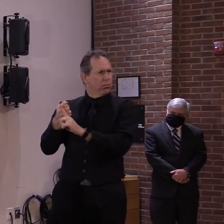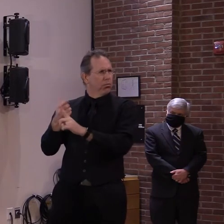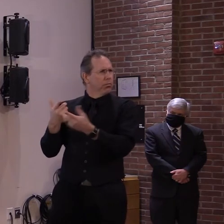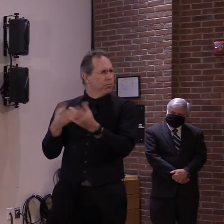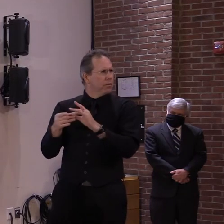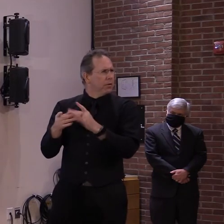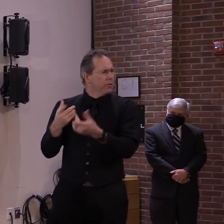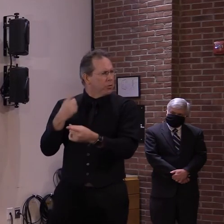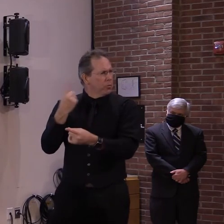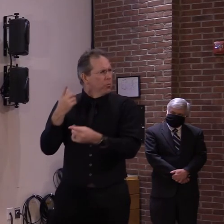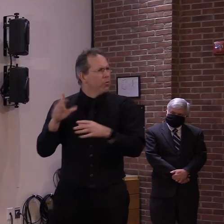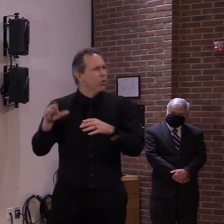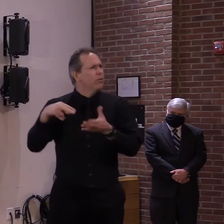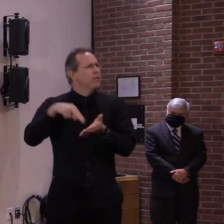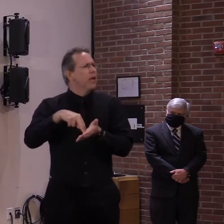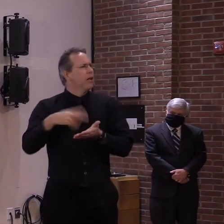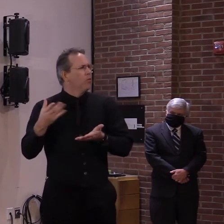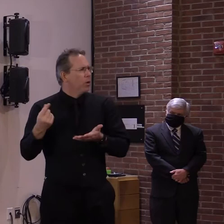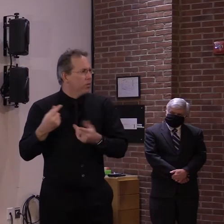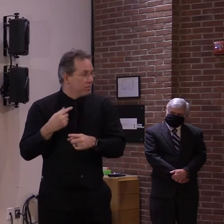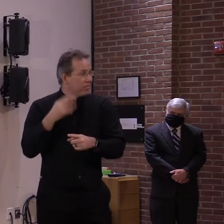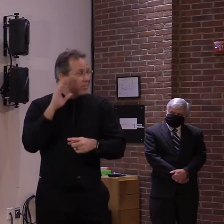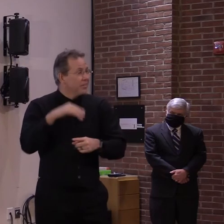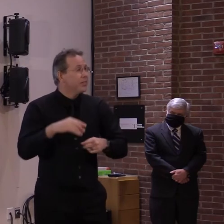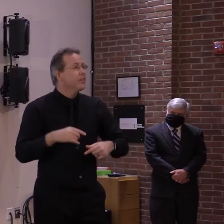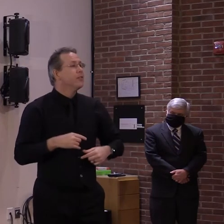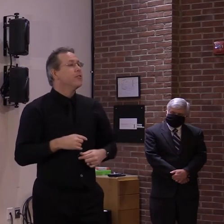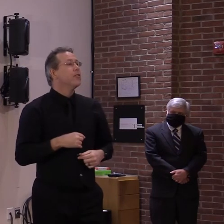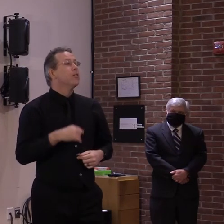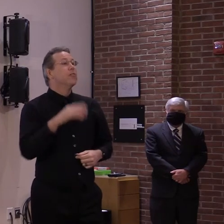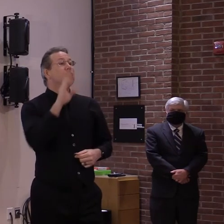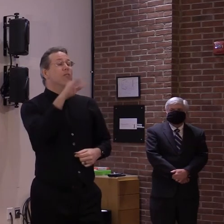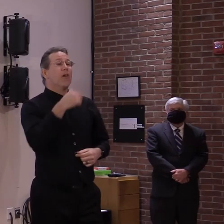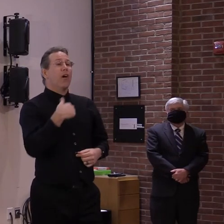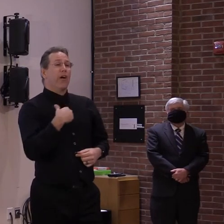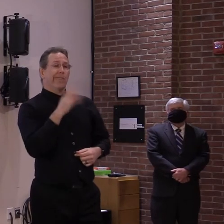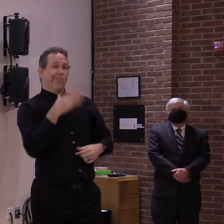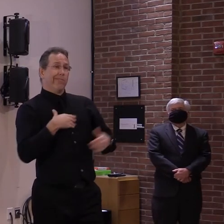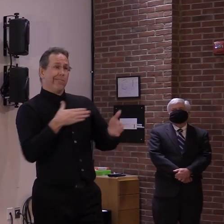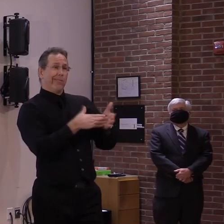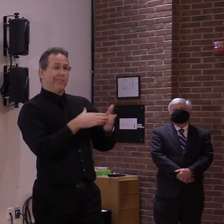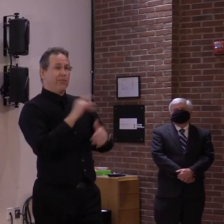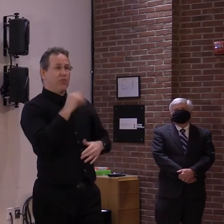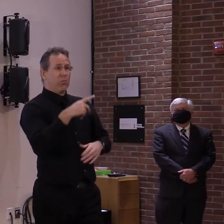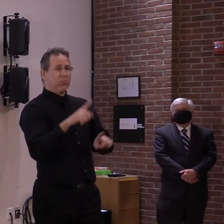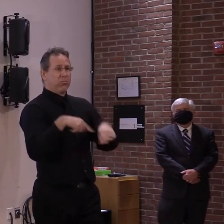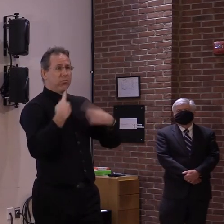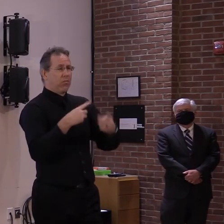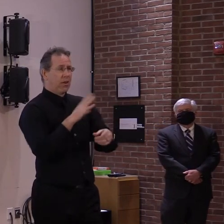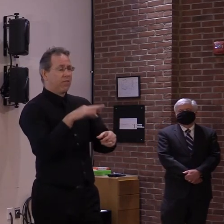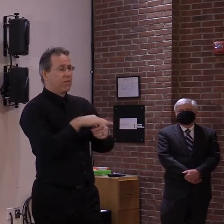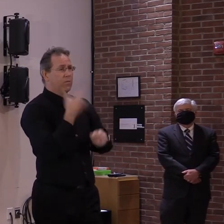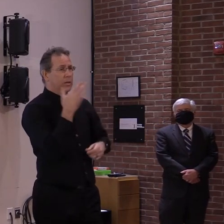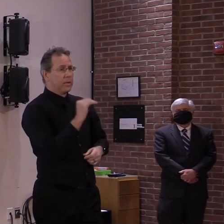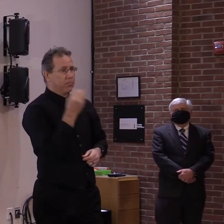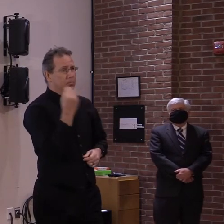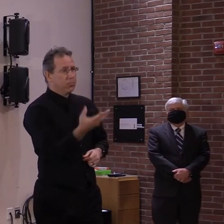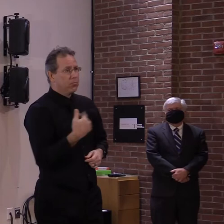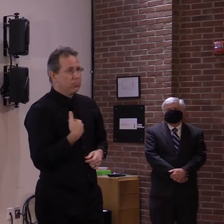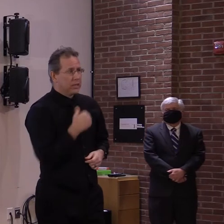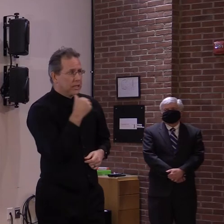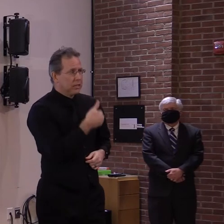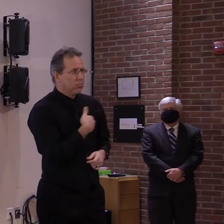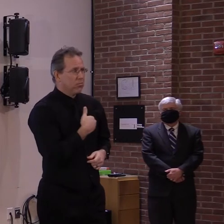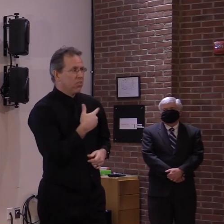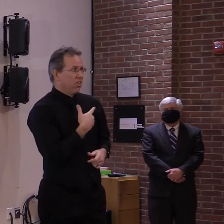a supporter of the president. Uh, I didn't vote, for him in the primary nor in the, um, first election